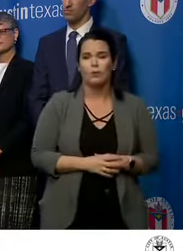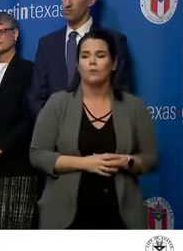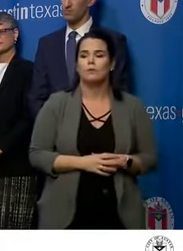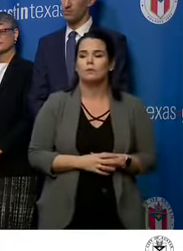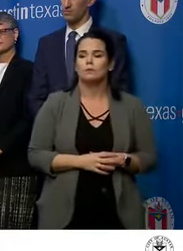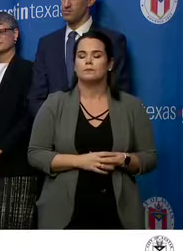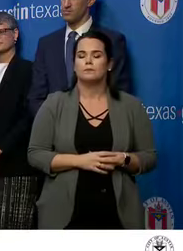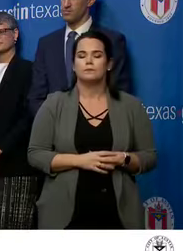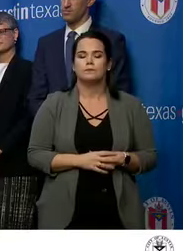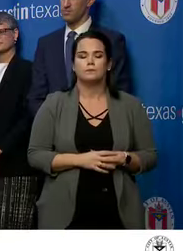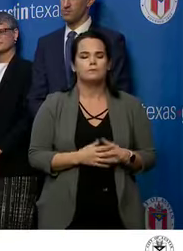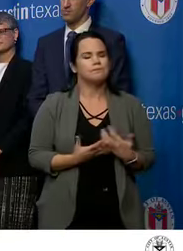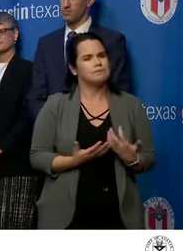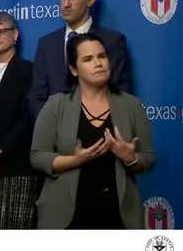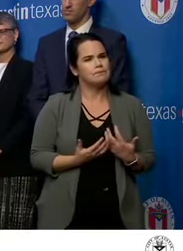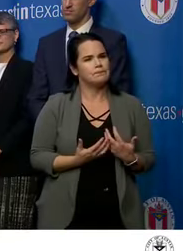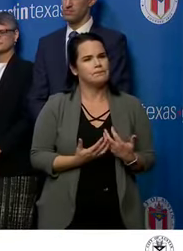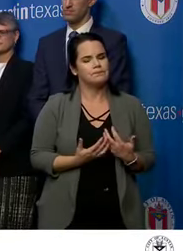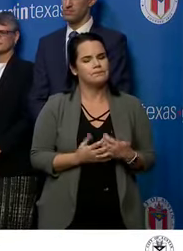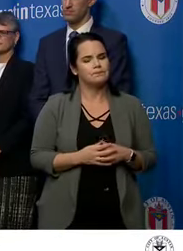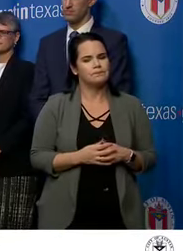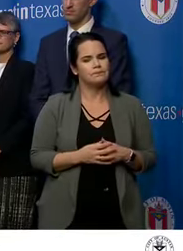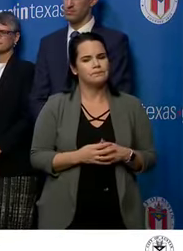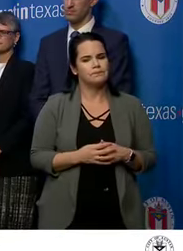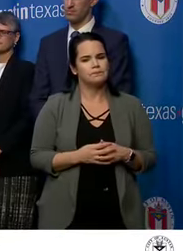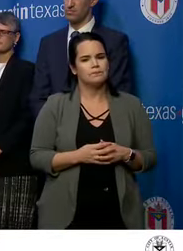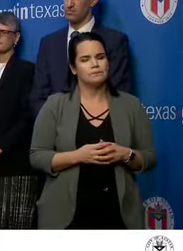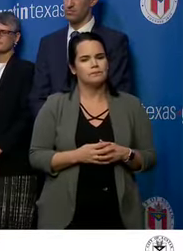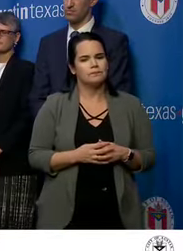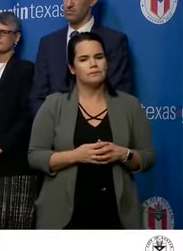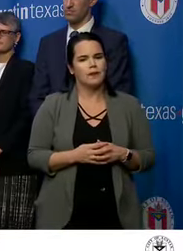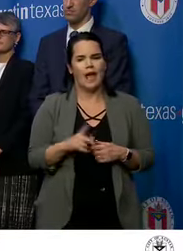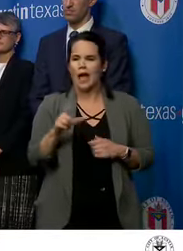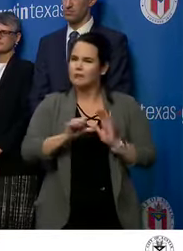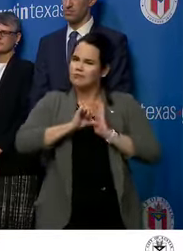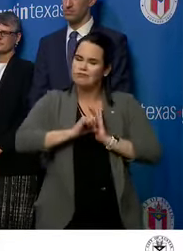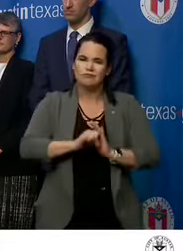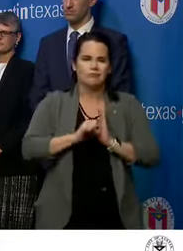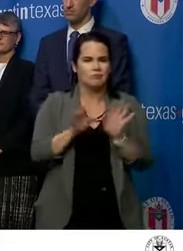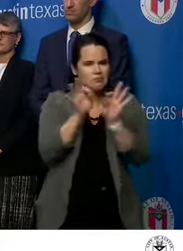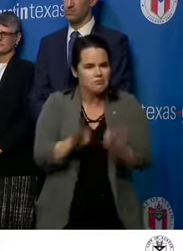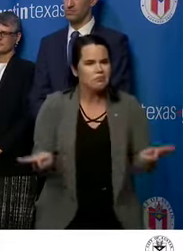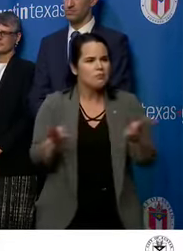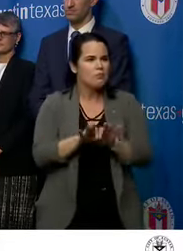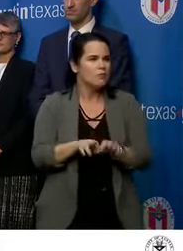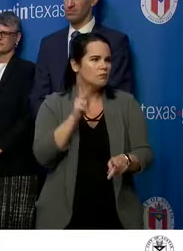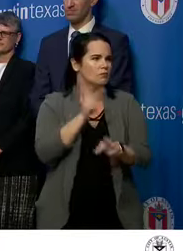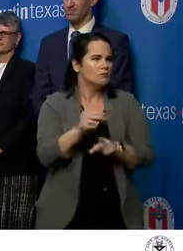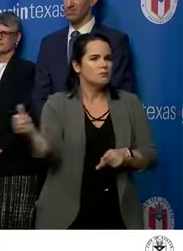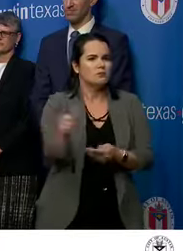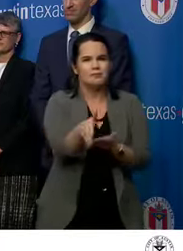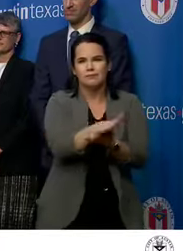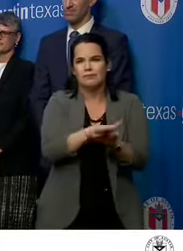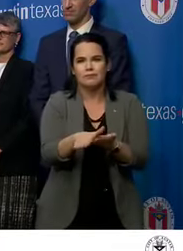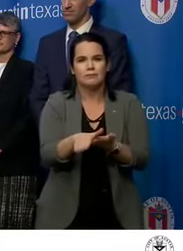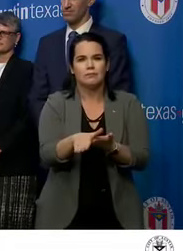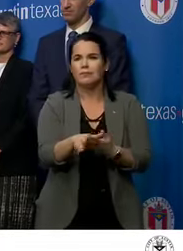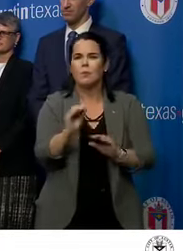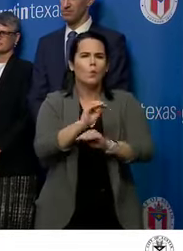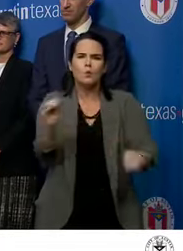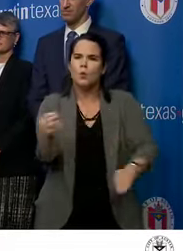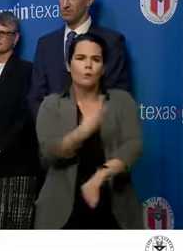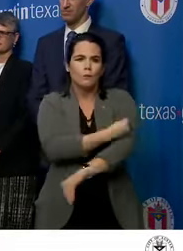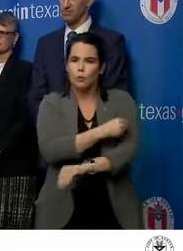It's I can't stress enough the importance of the personal hygiene message. It's not a vaccine.